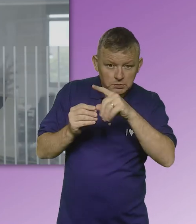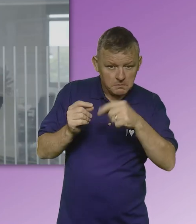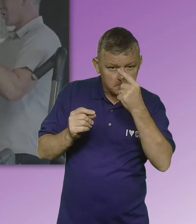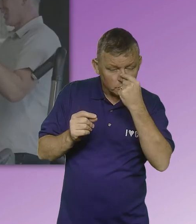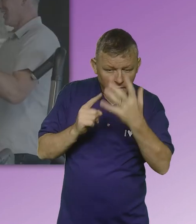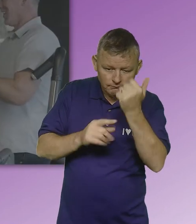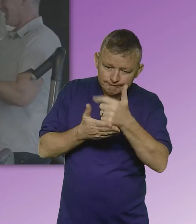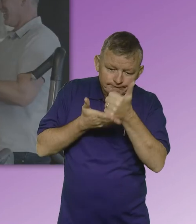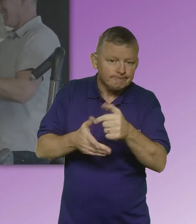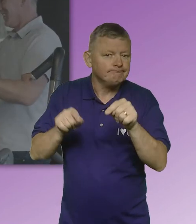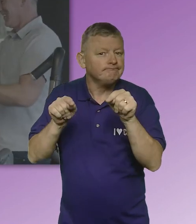outstanding student experience.